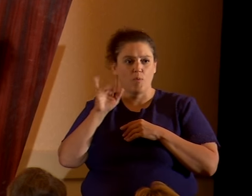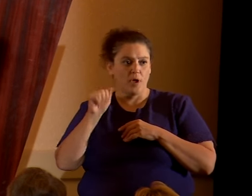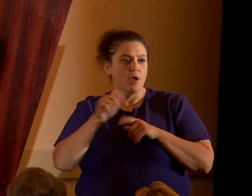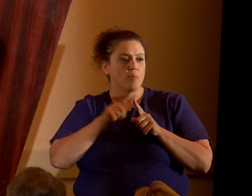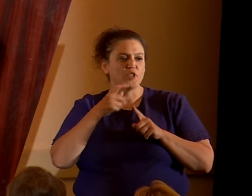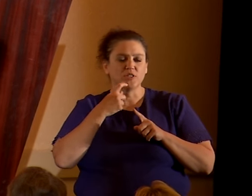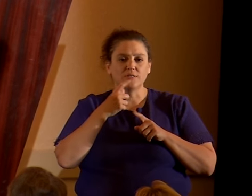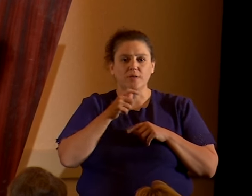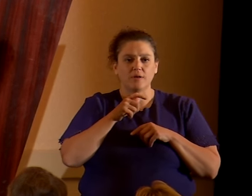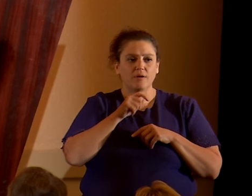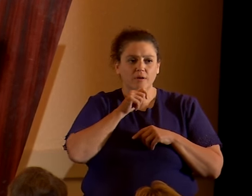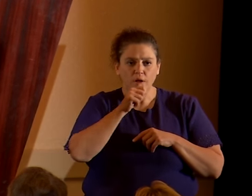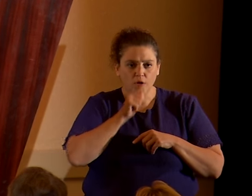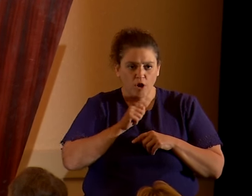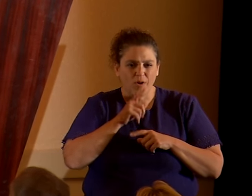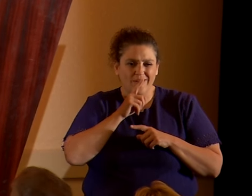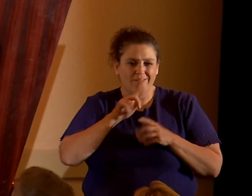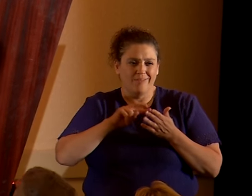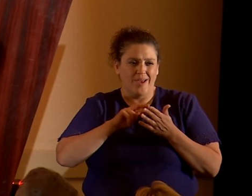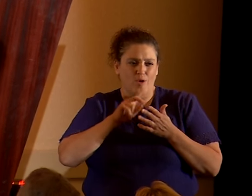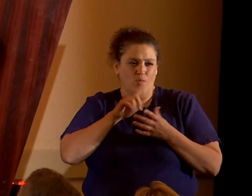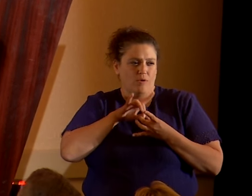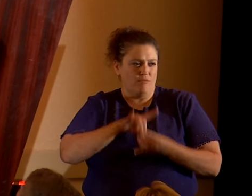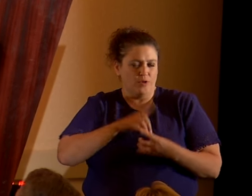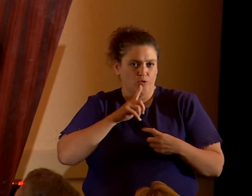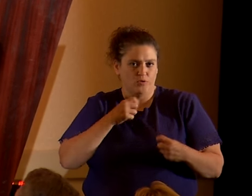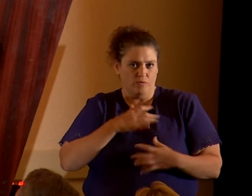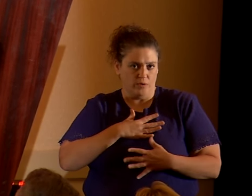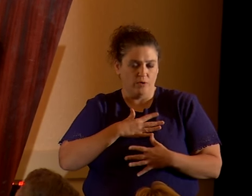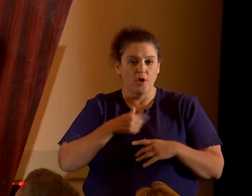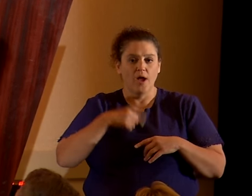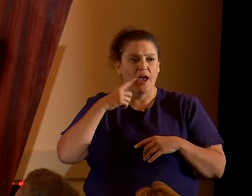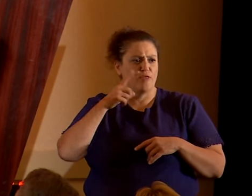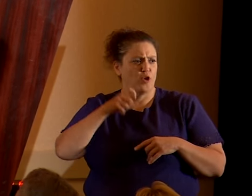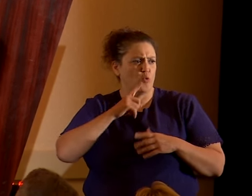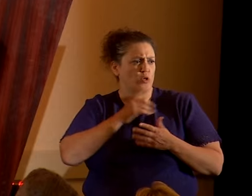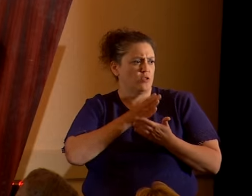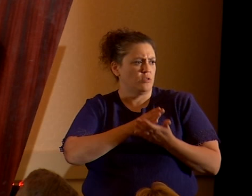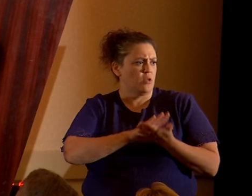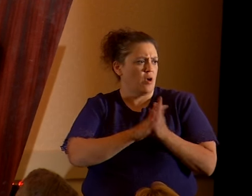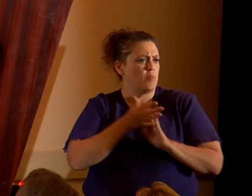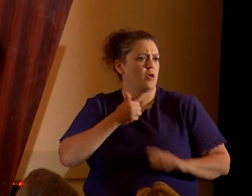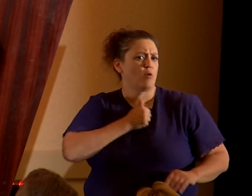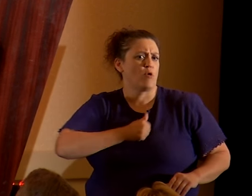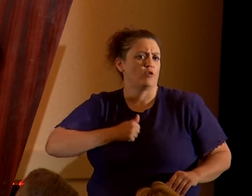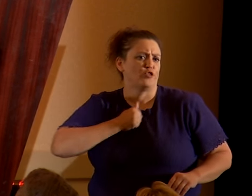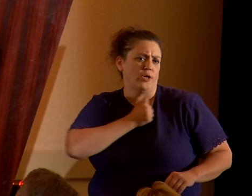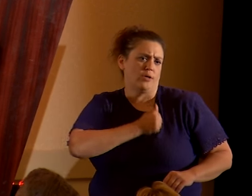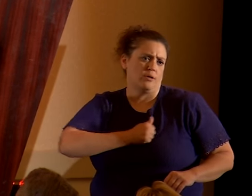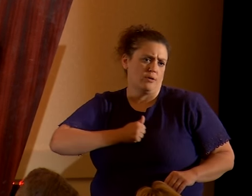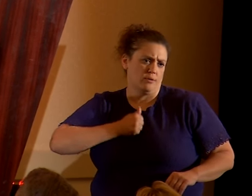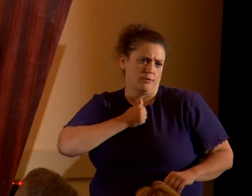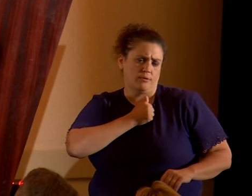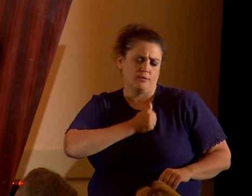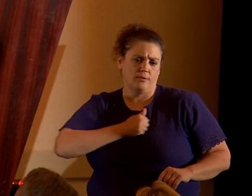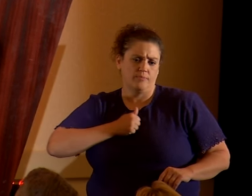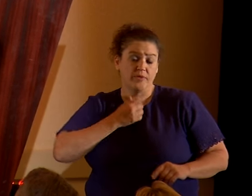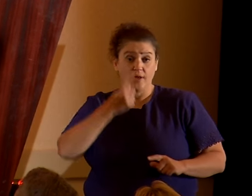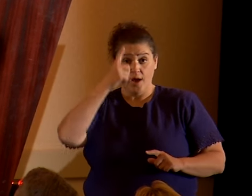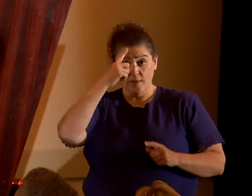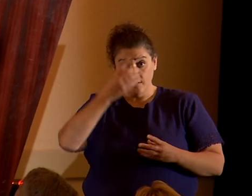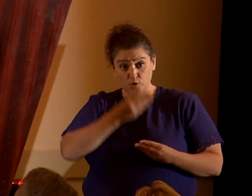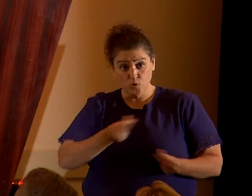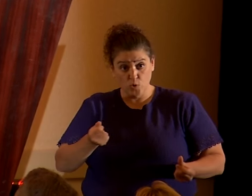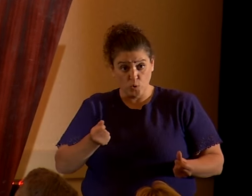and I think so too. And I think we should stop being so apologetic. I think that the solutions,